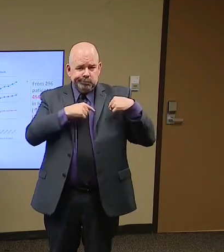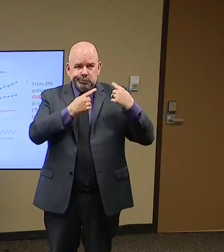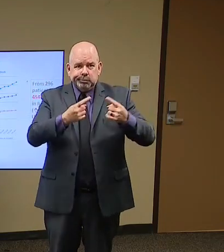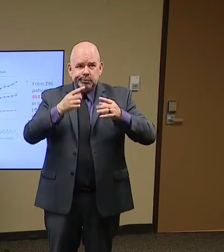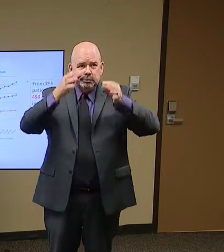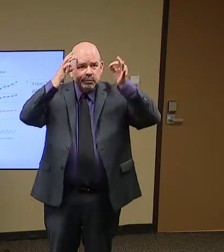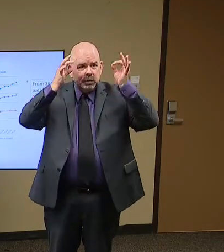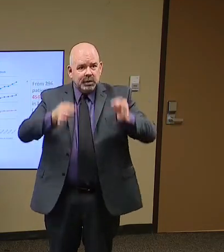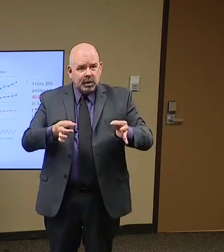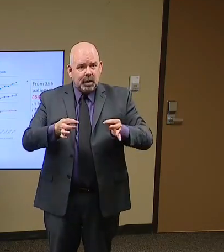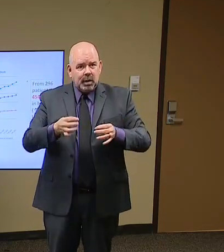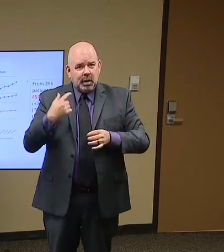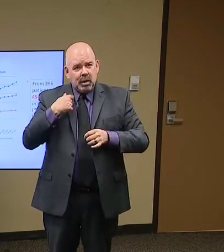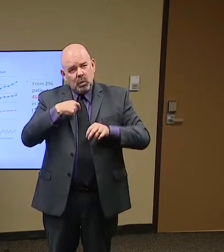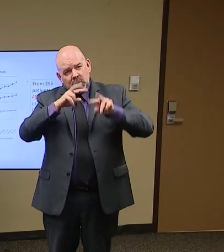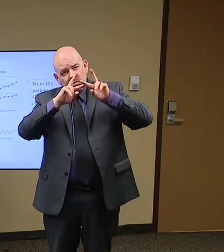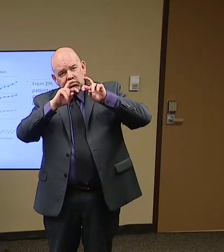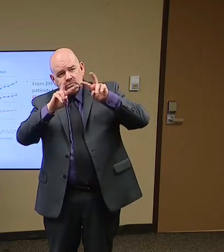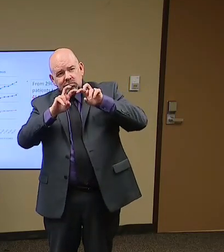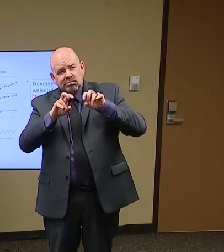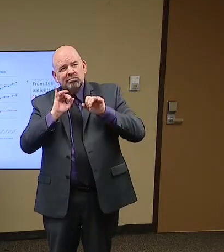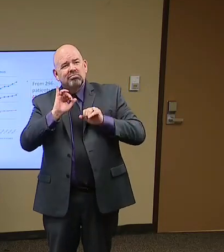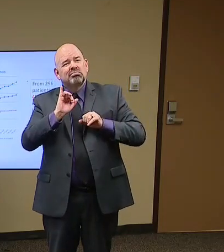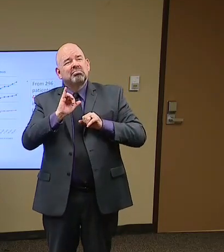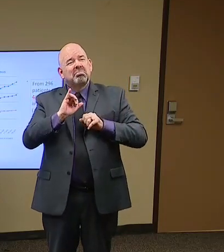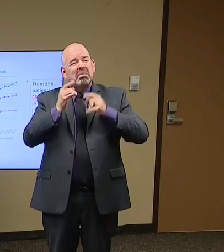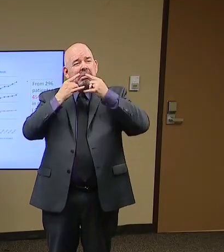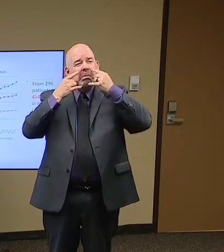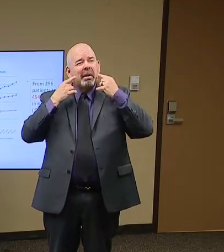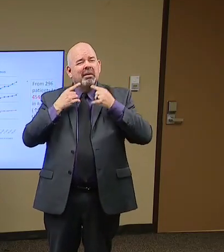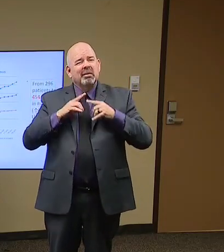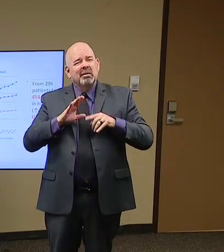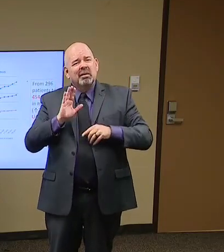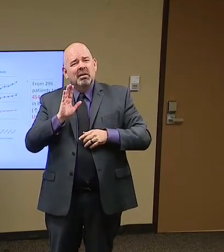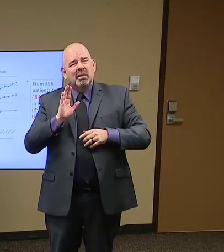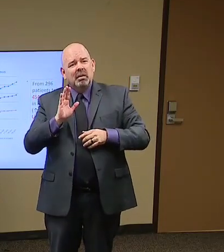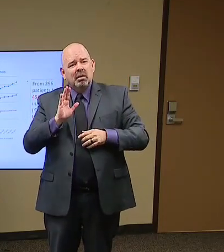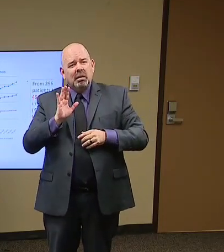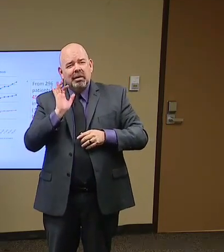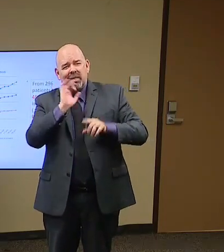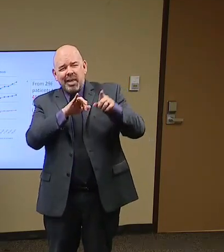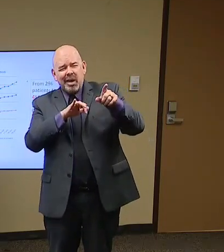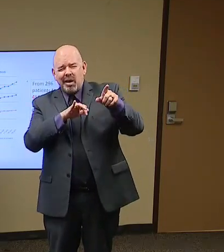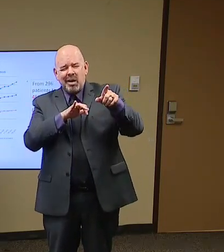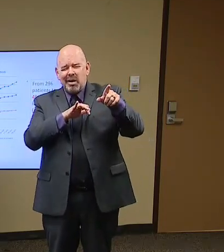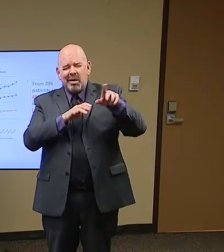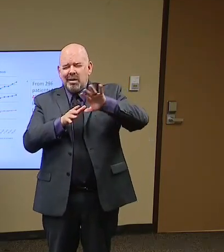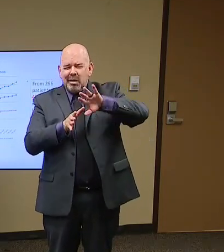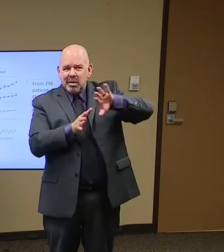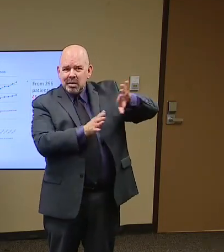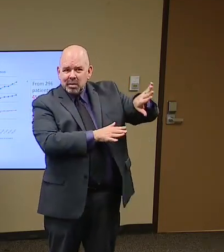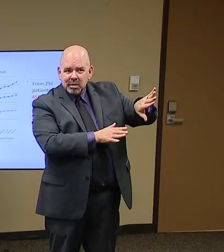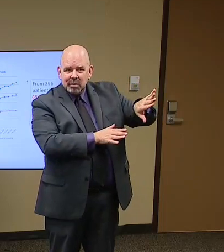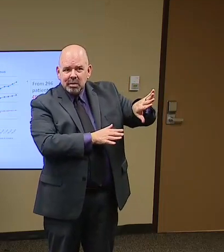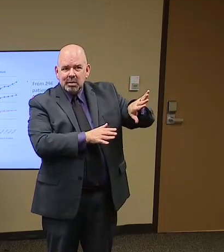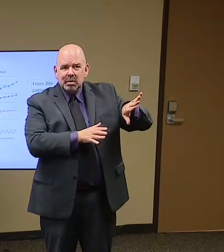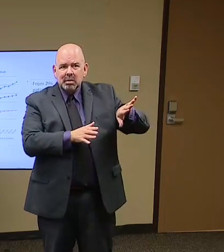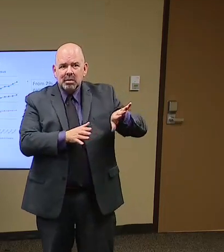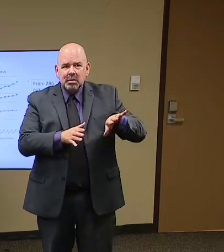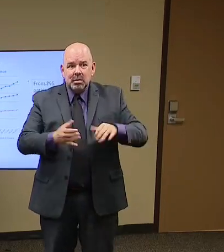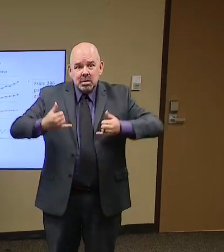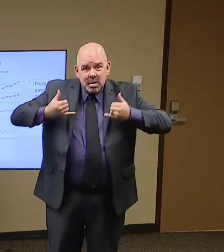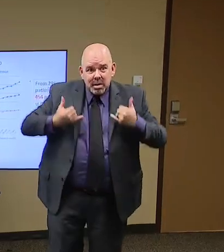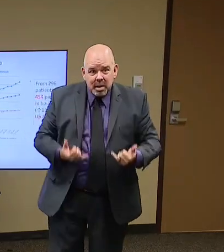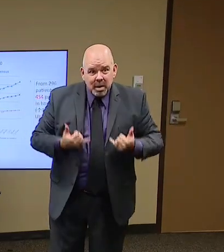wasn't all that effective, that's old news. The new news is that we are at record levels of coronavirus in our